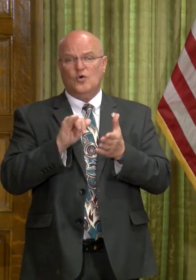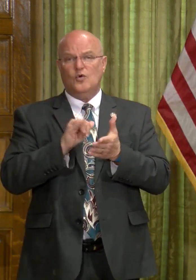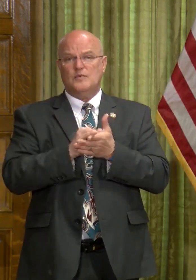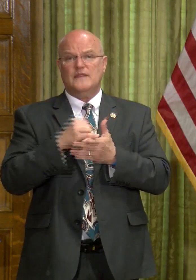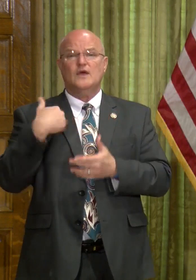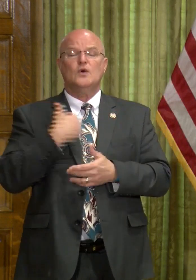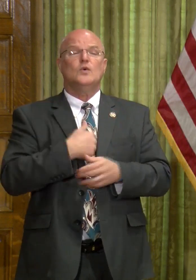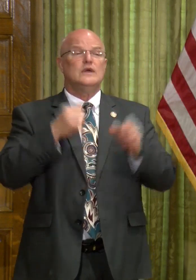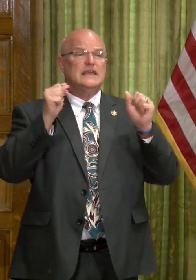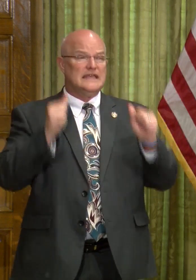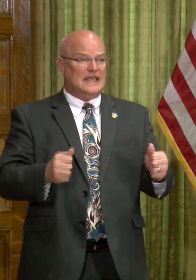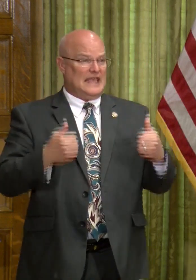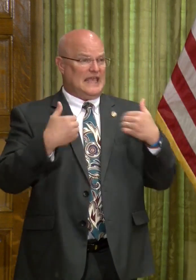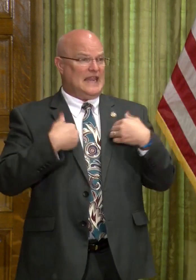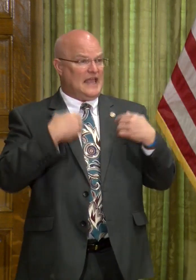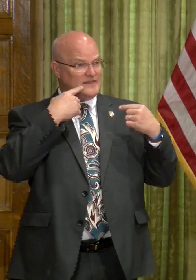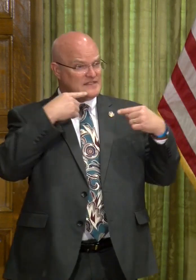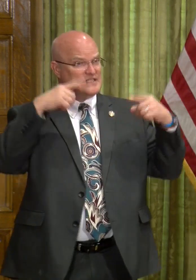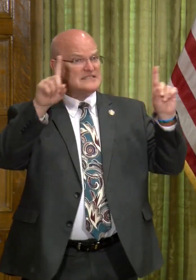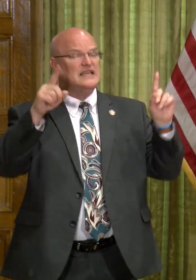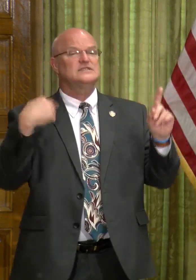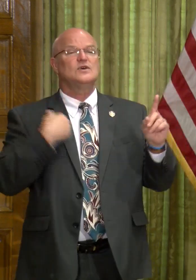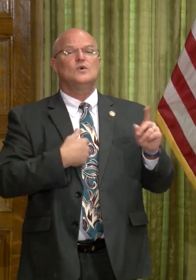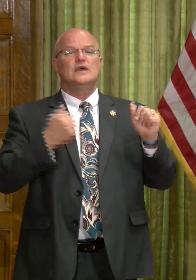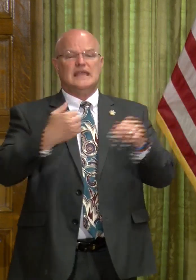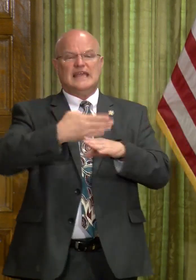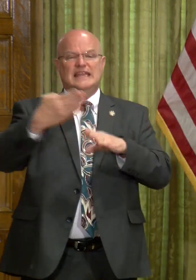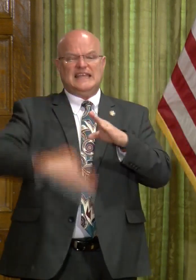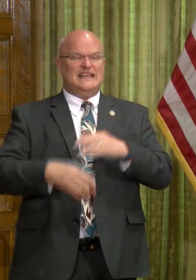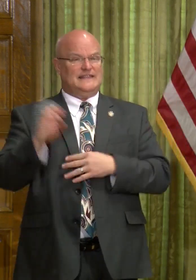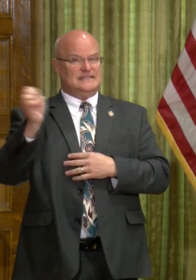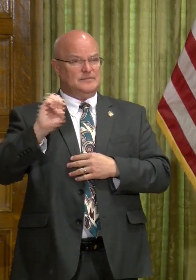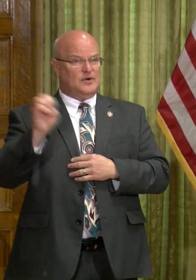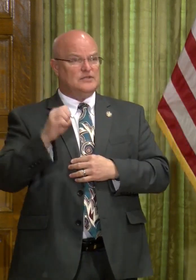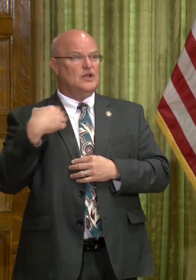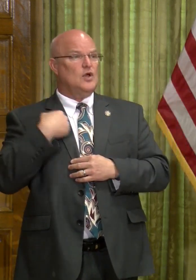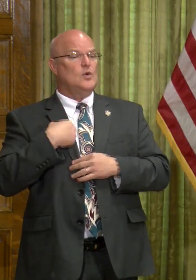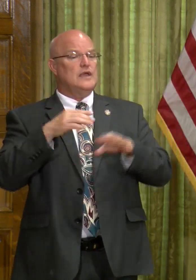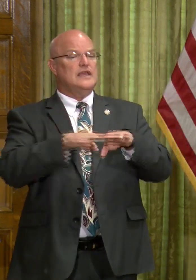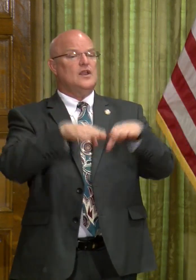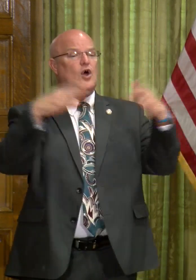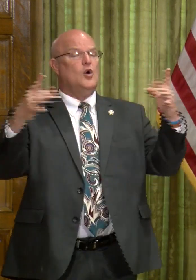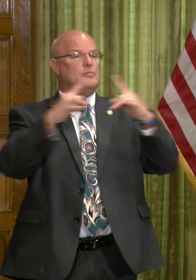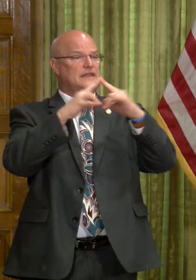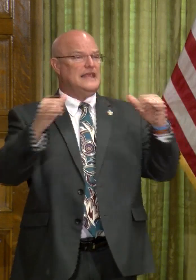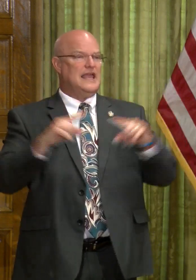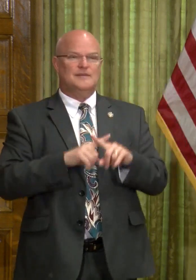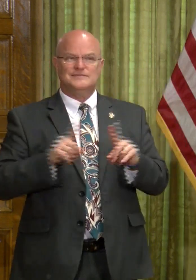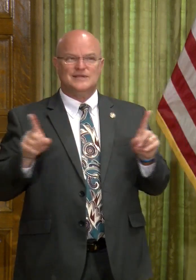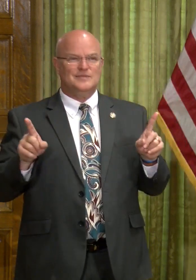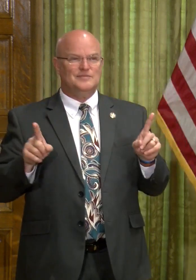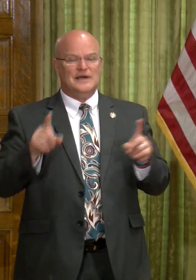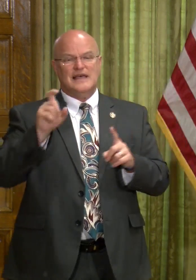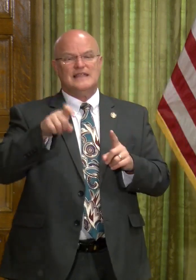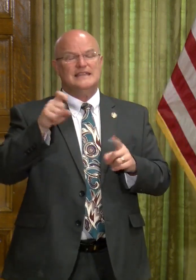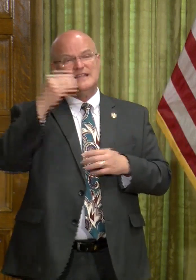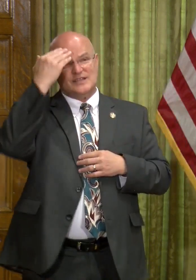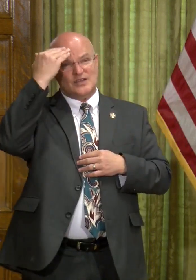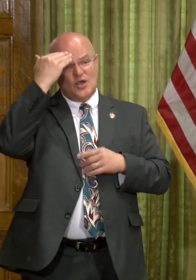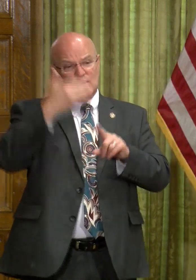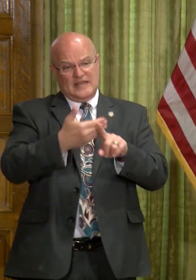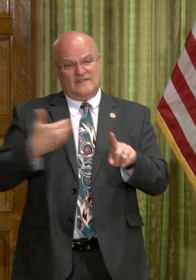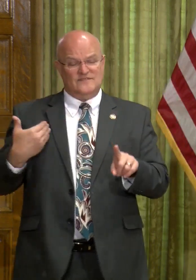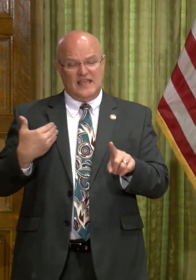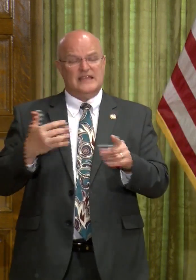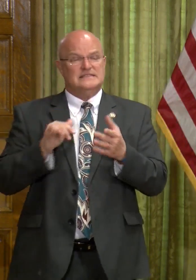we can have such success that we can end this emergency, and we can reopen those camps, but they needed to know in